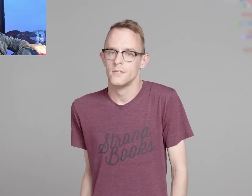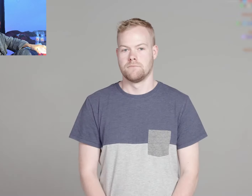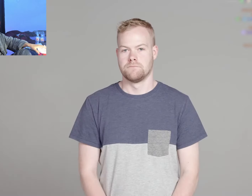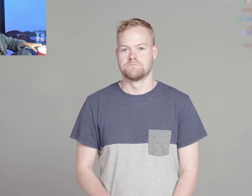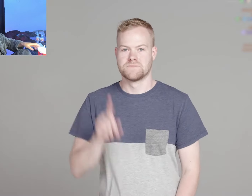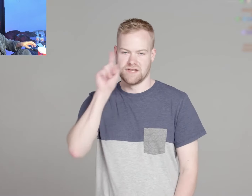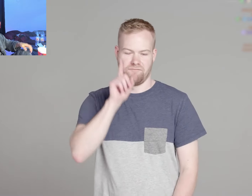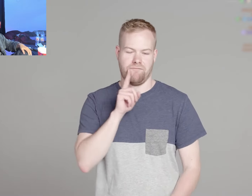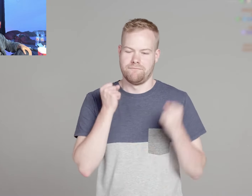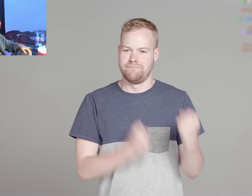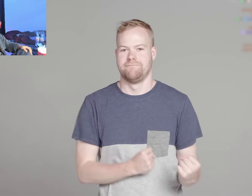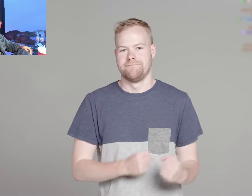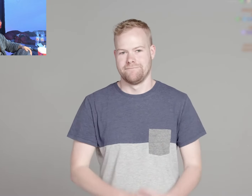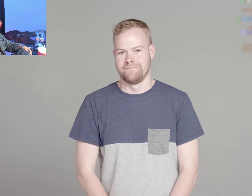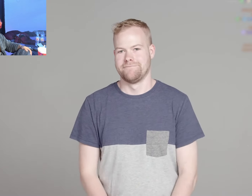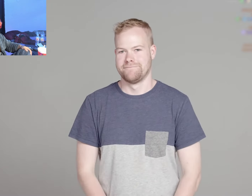Direct message I am deaf